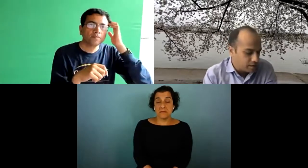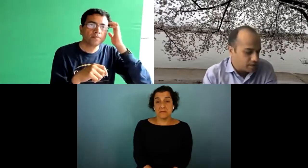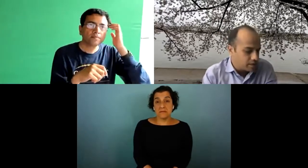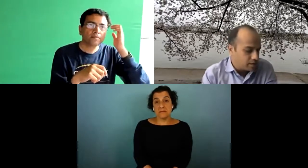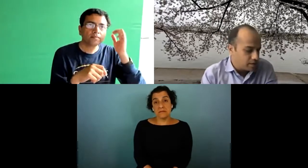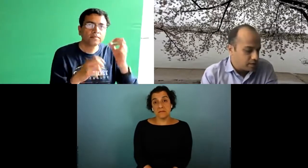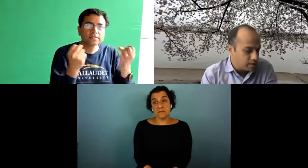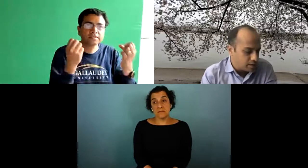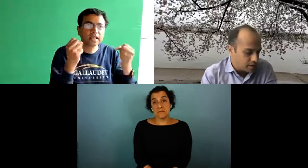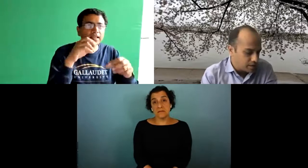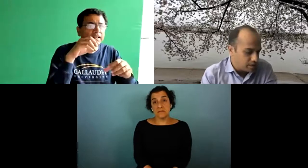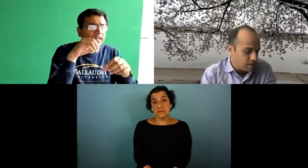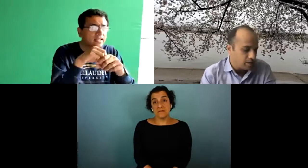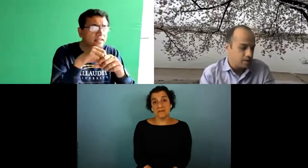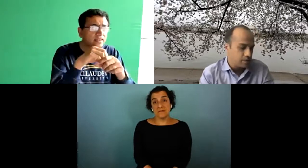right